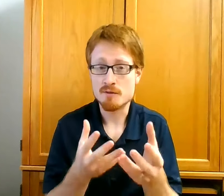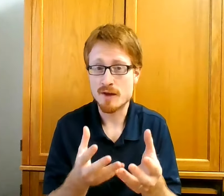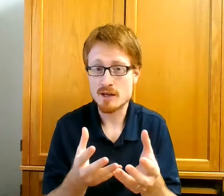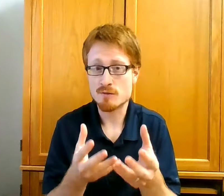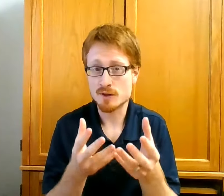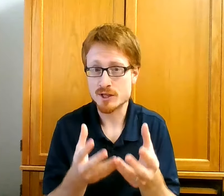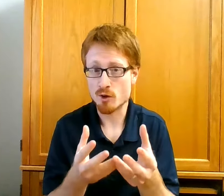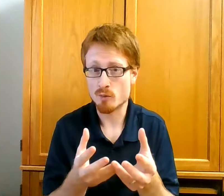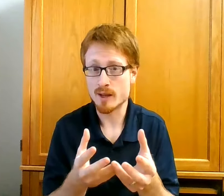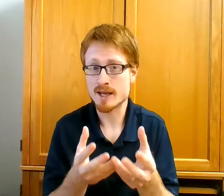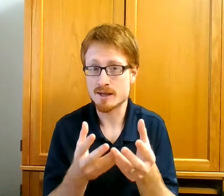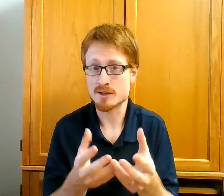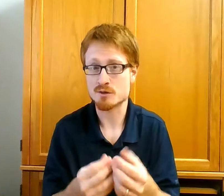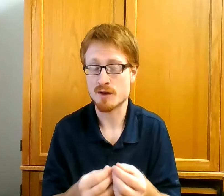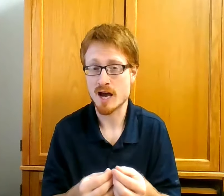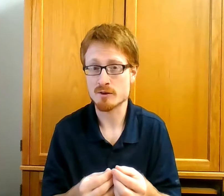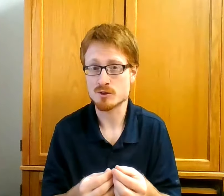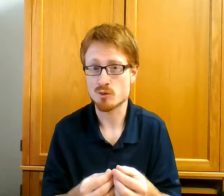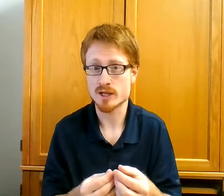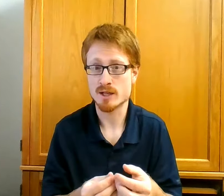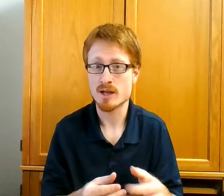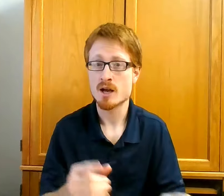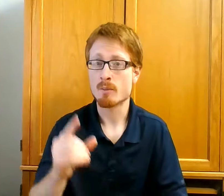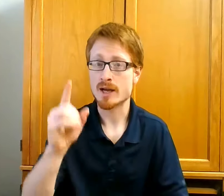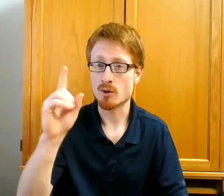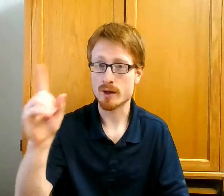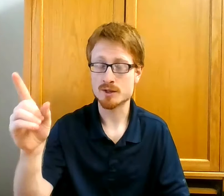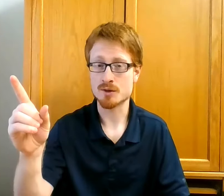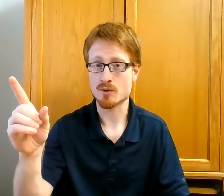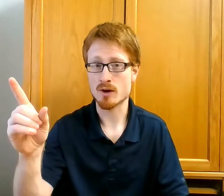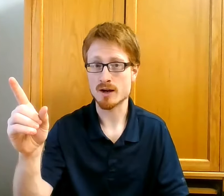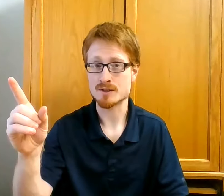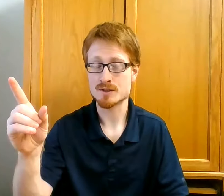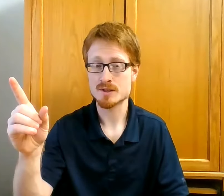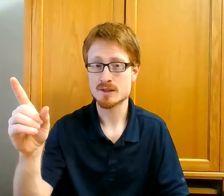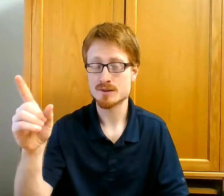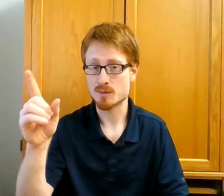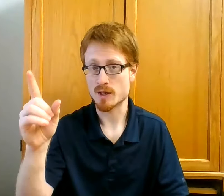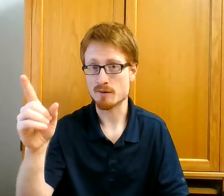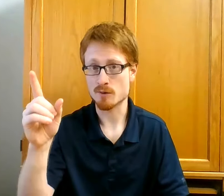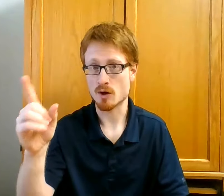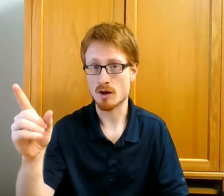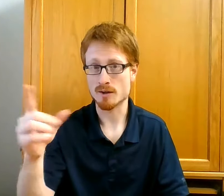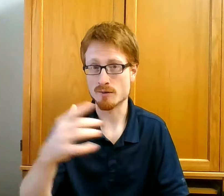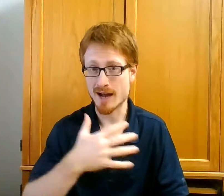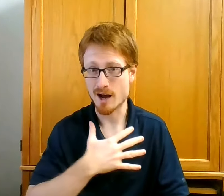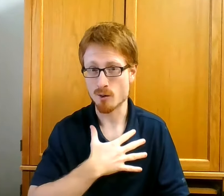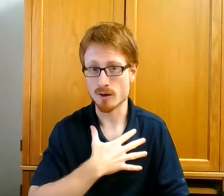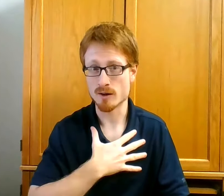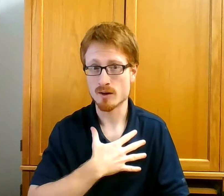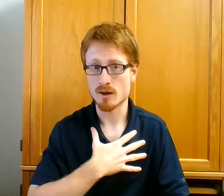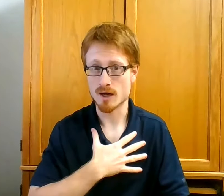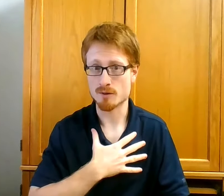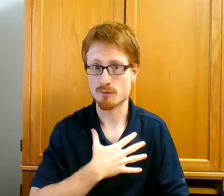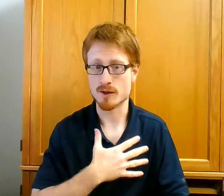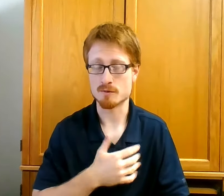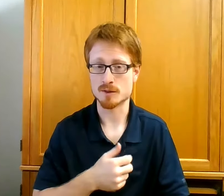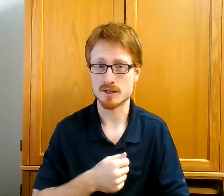faithfully obeyed his Father's will by going to the cross to pay for all of our unfaithfulness.